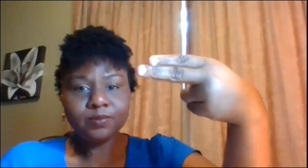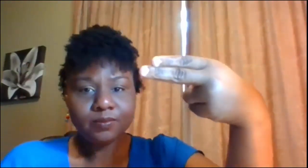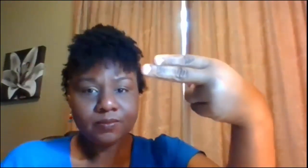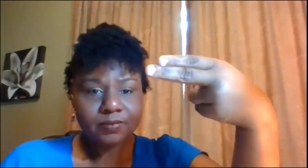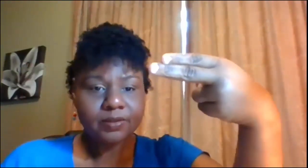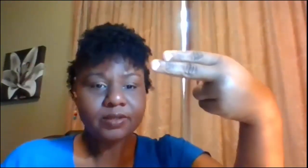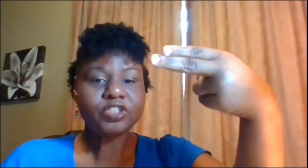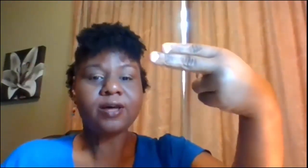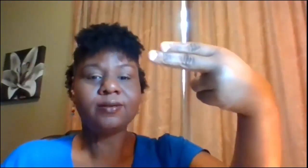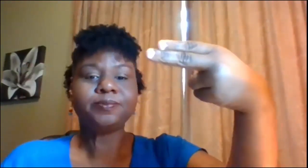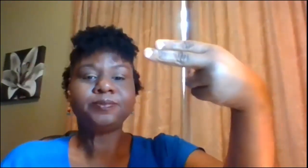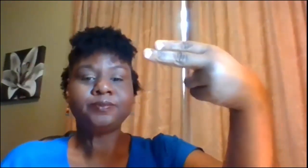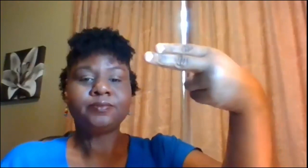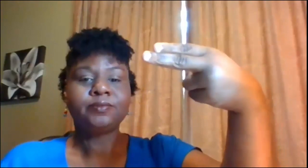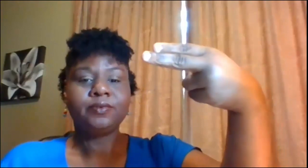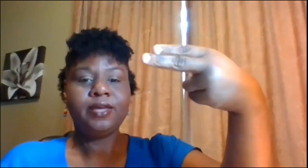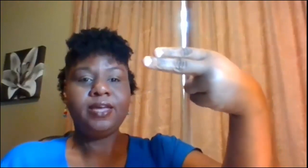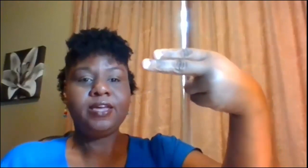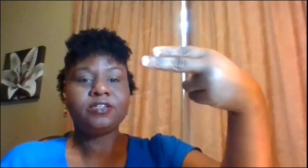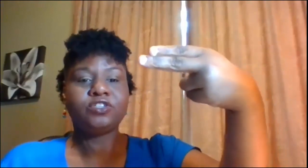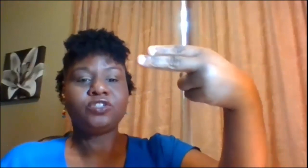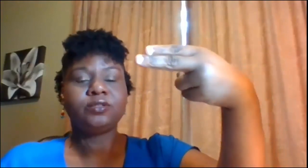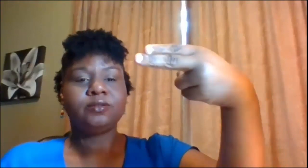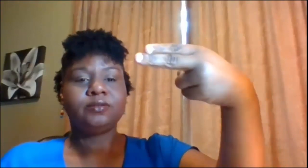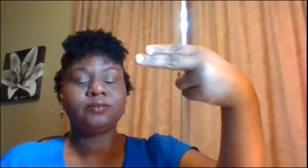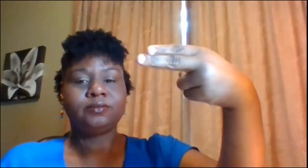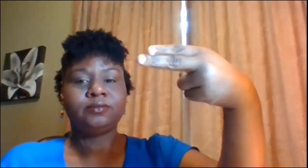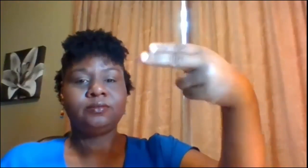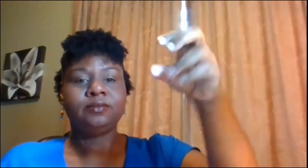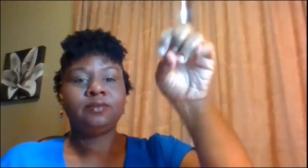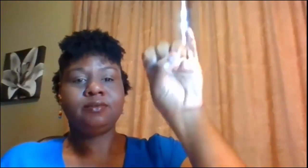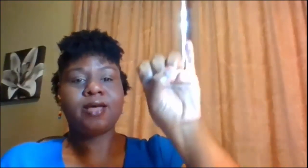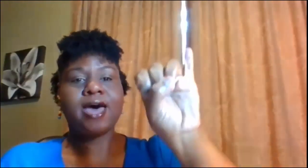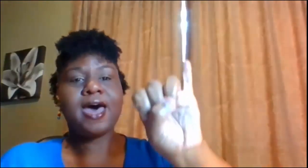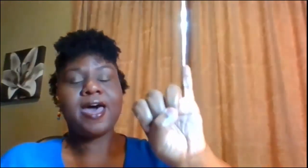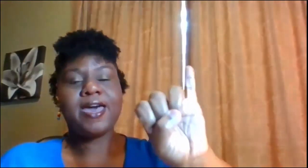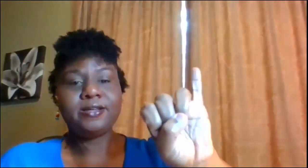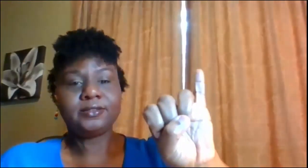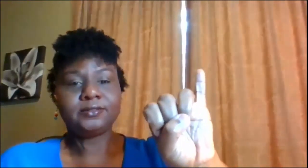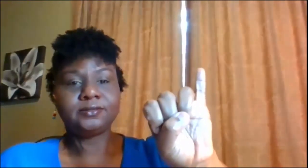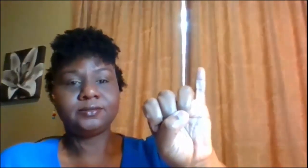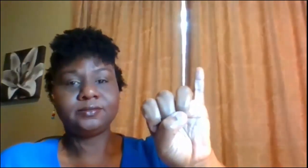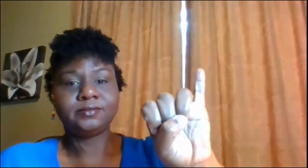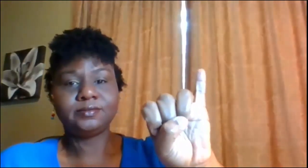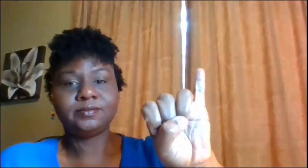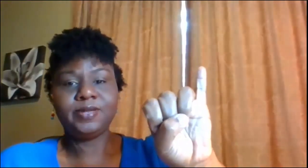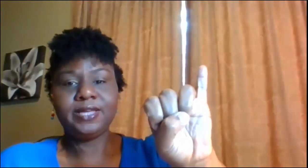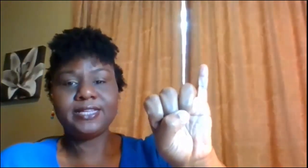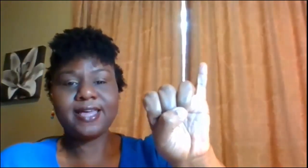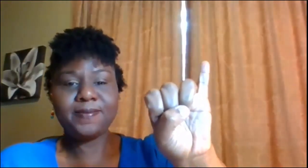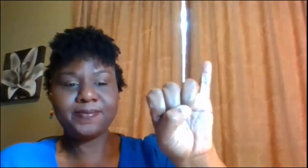good job H I pinkies up